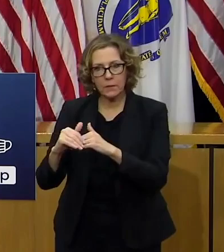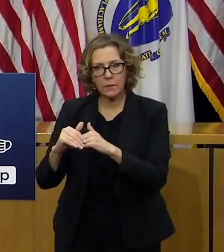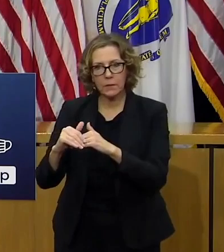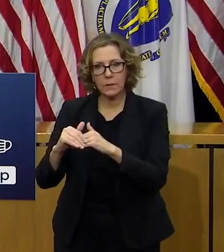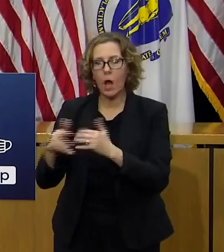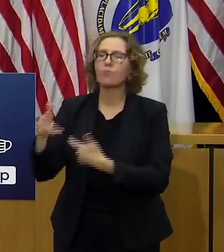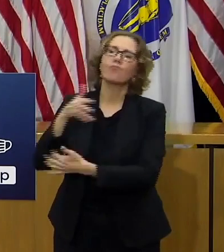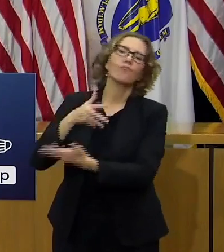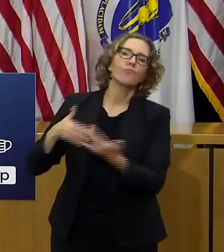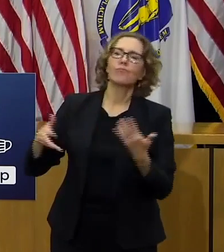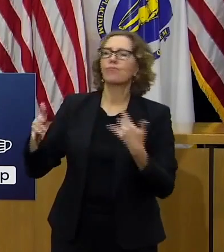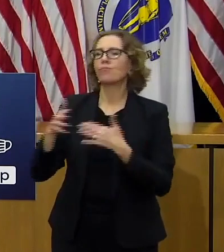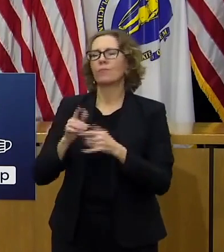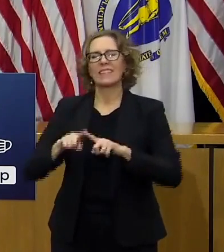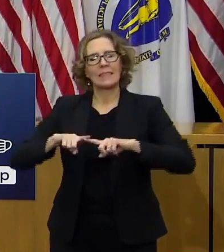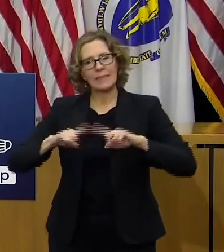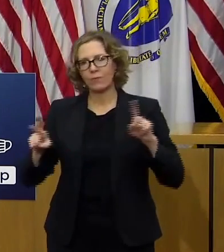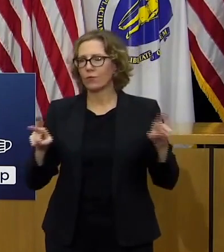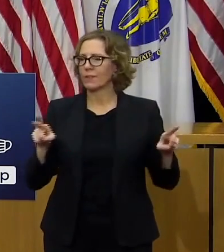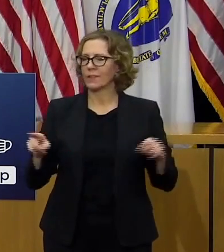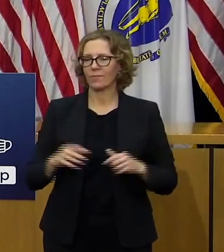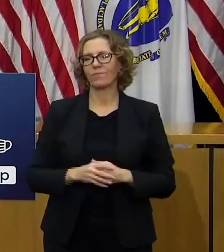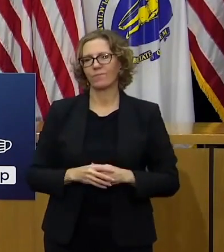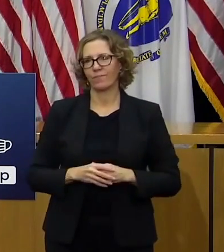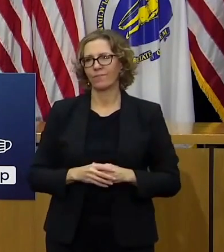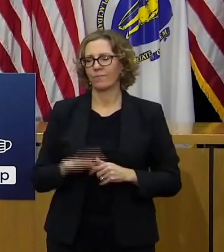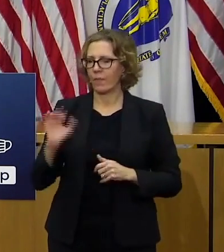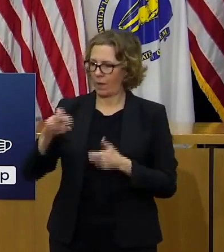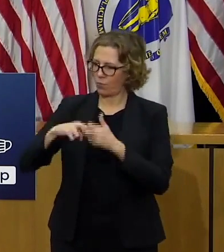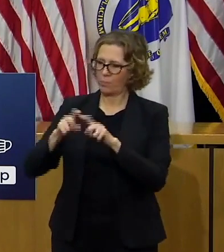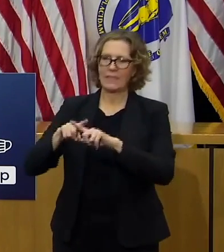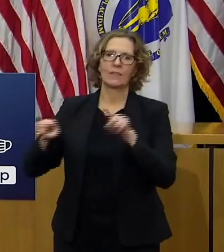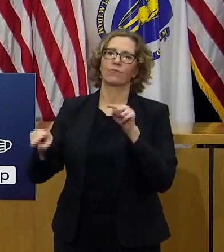i mean it's i completely different problem